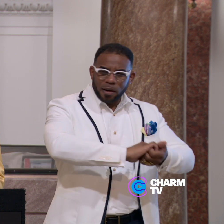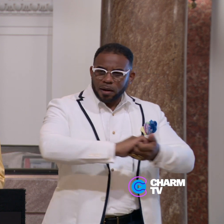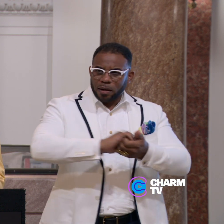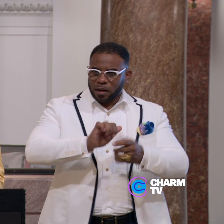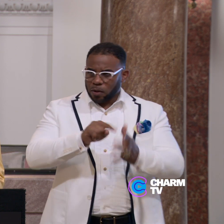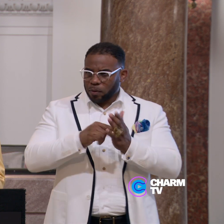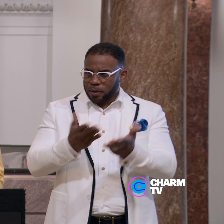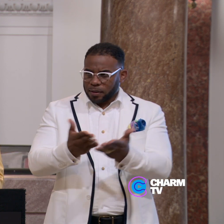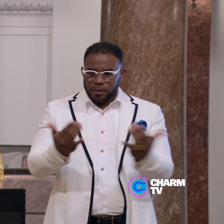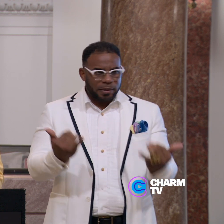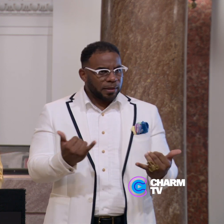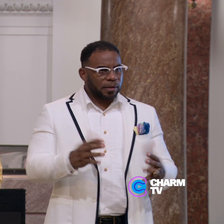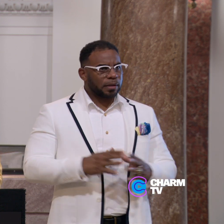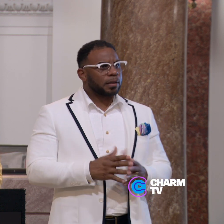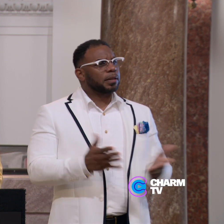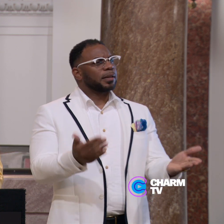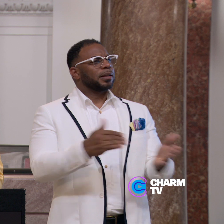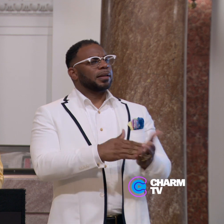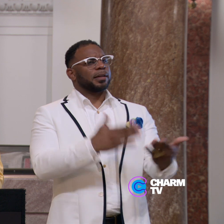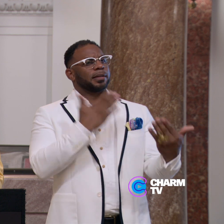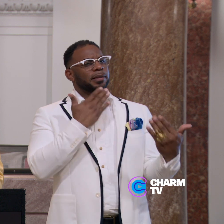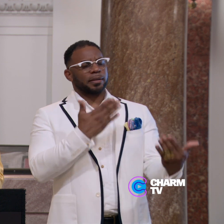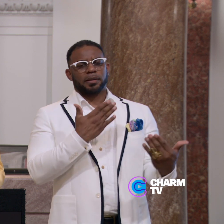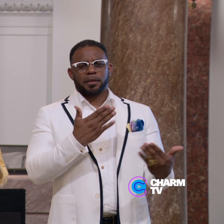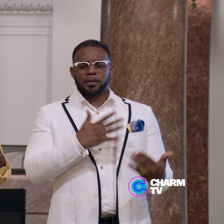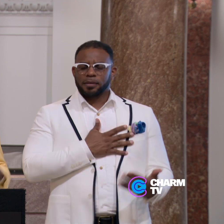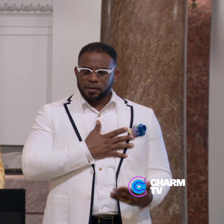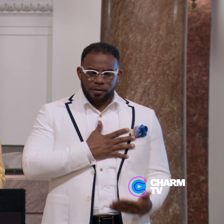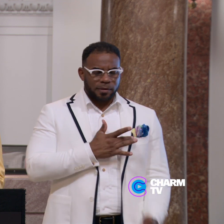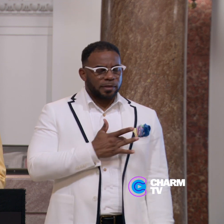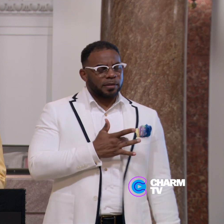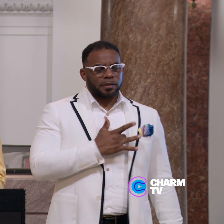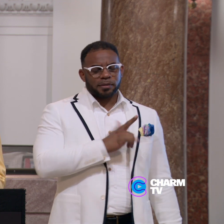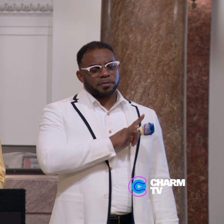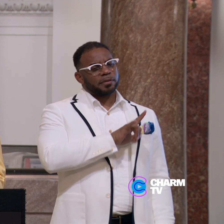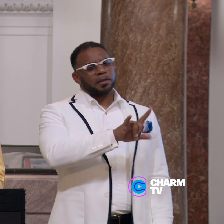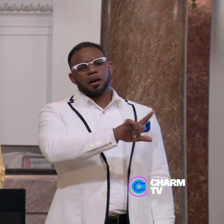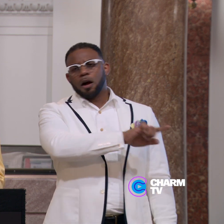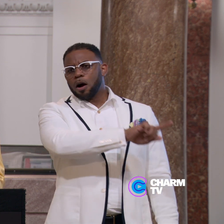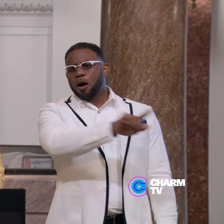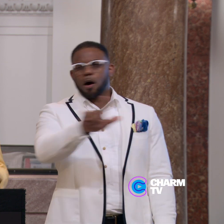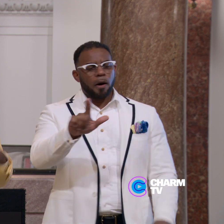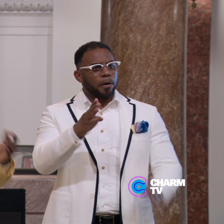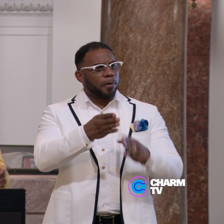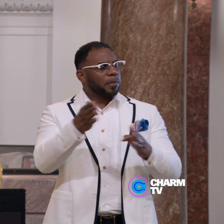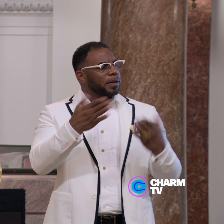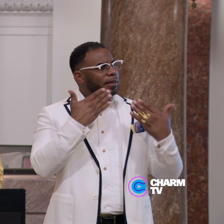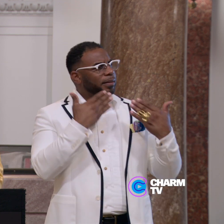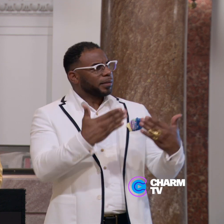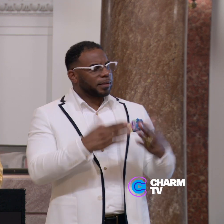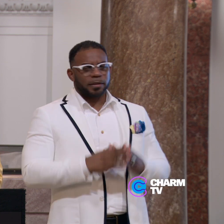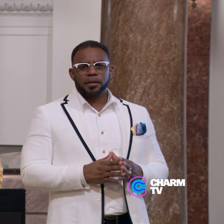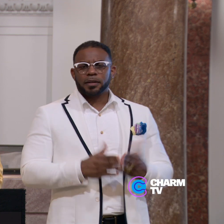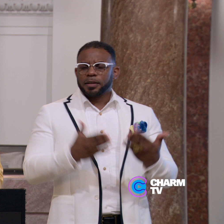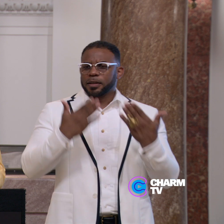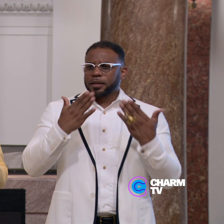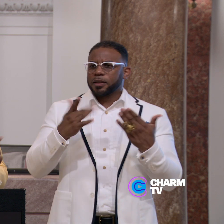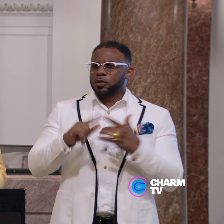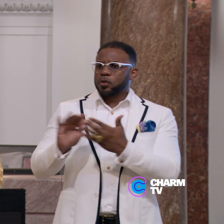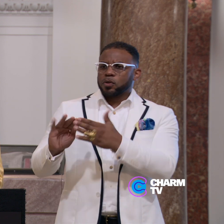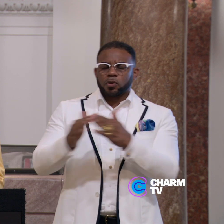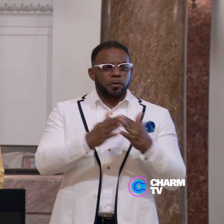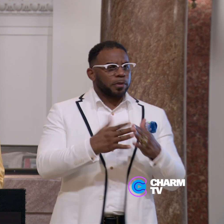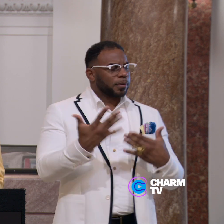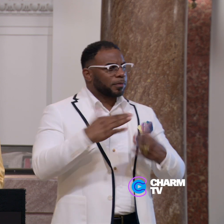represented here today. So again, from the bottom of my heart, but on behalf of all of Baltimore, thank you. And thank you to the